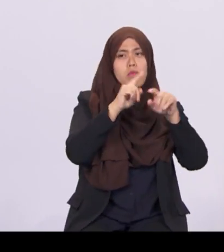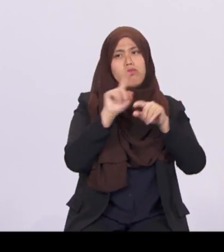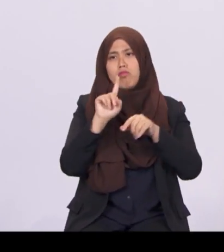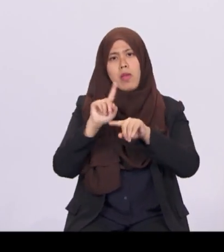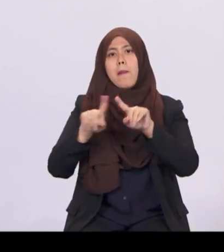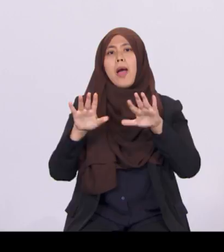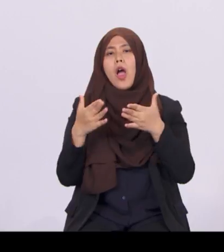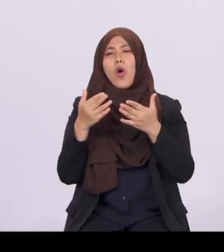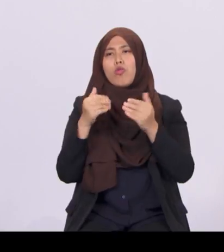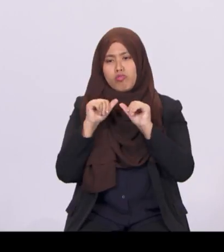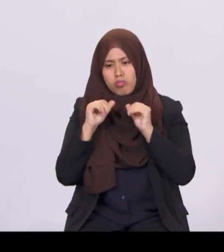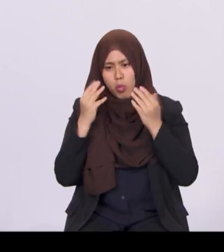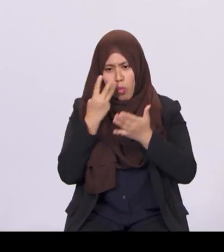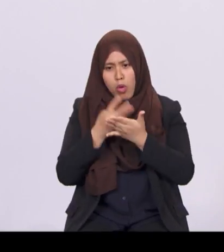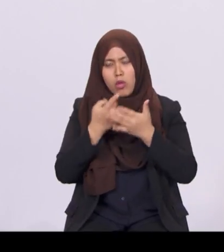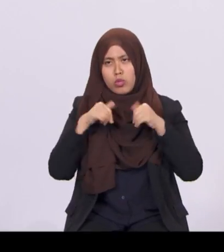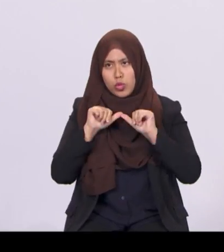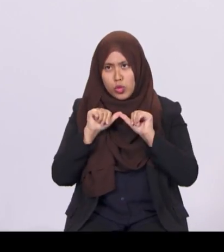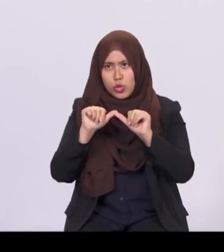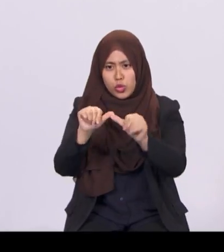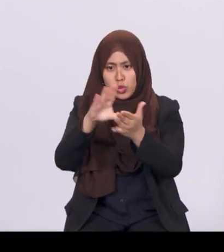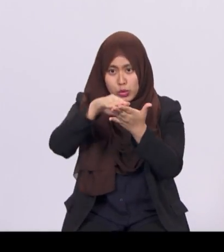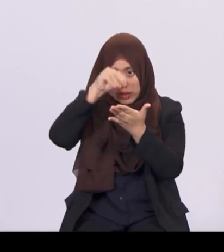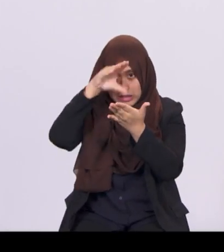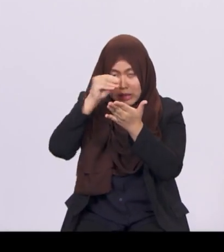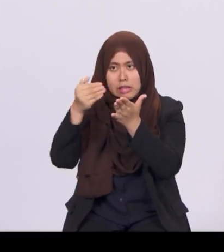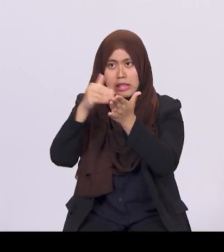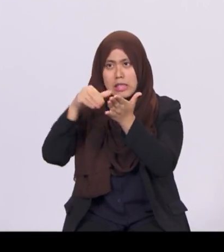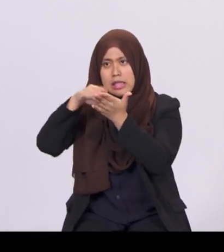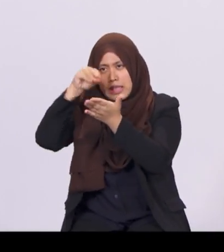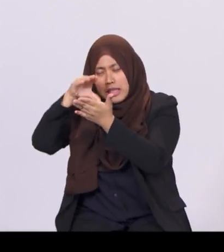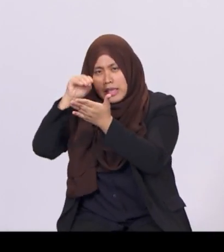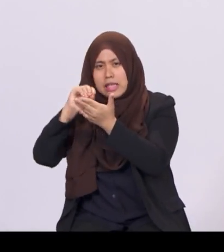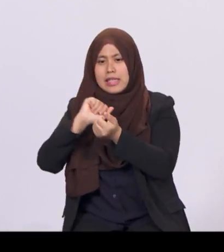continue to learn, relearn, adapt and grow throughout our lives.